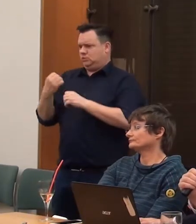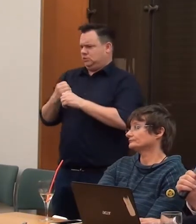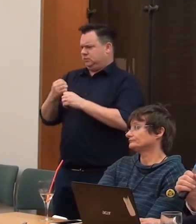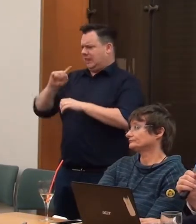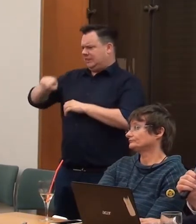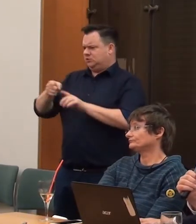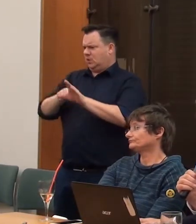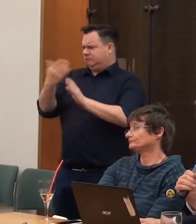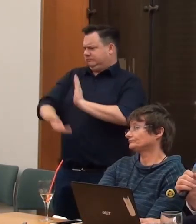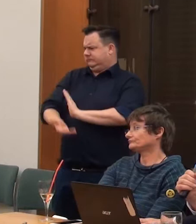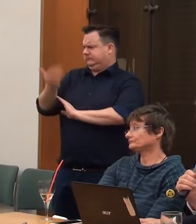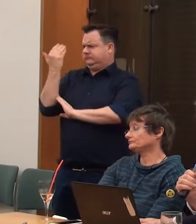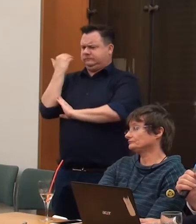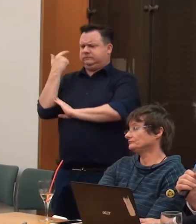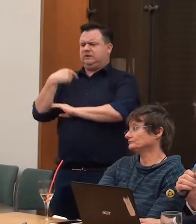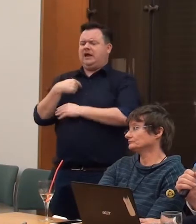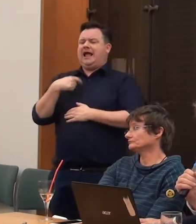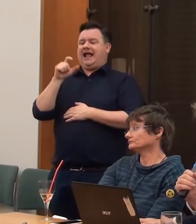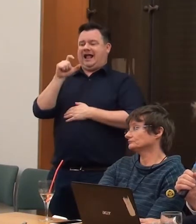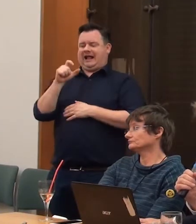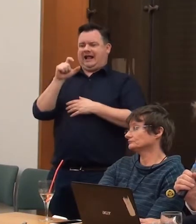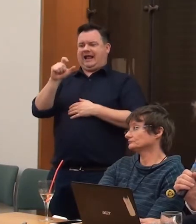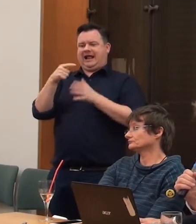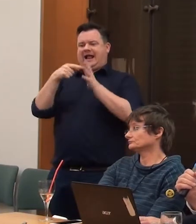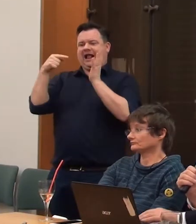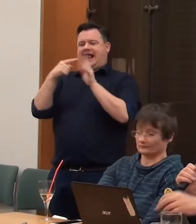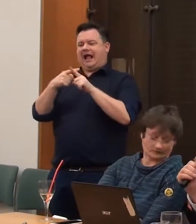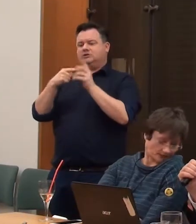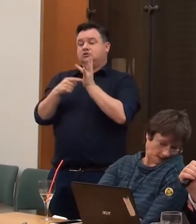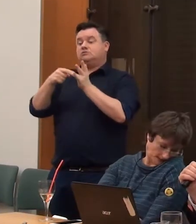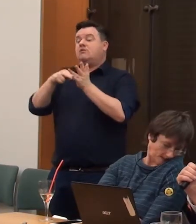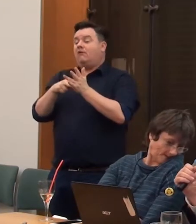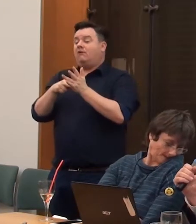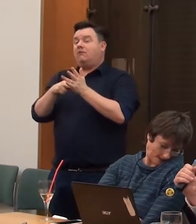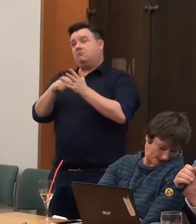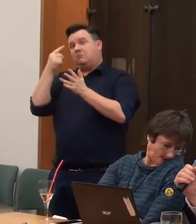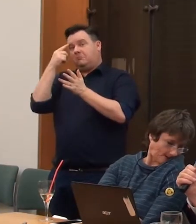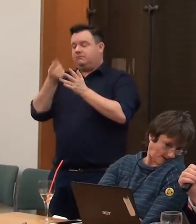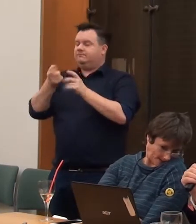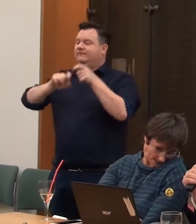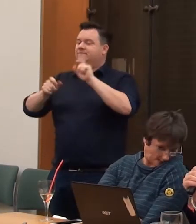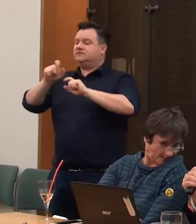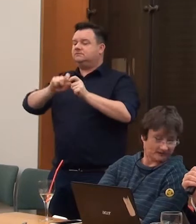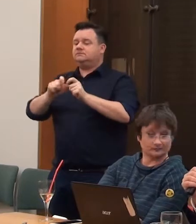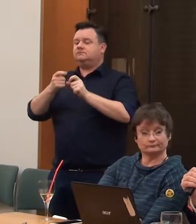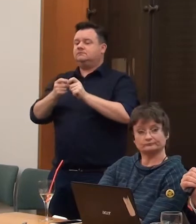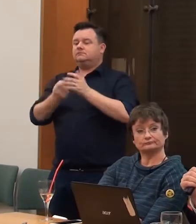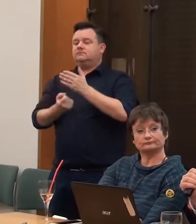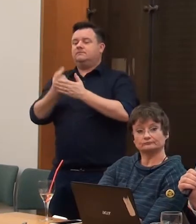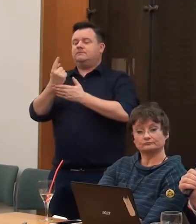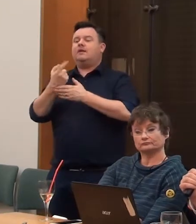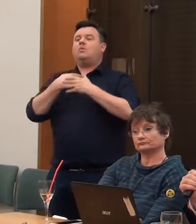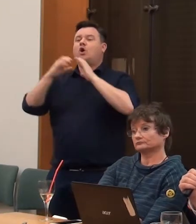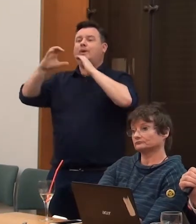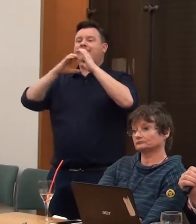supposedly Caxton invented it, but anyway, suddenly became a means of mass communication.